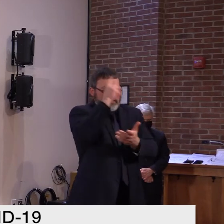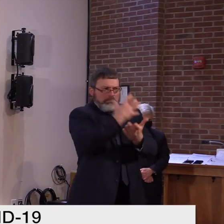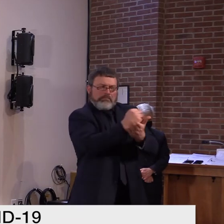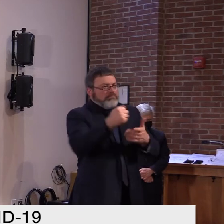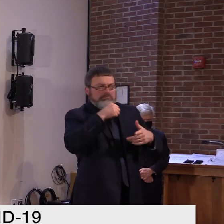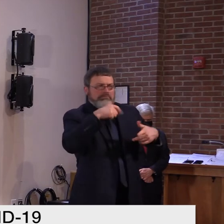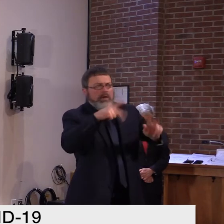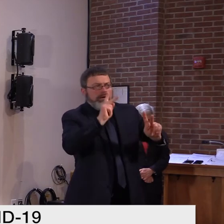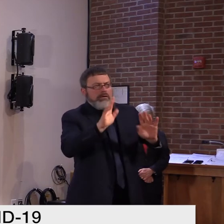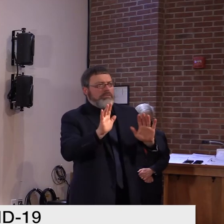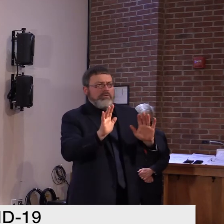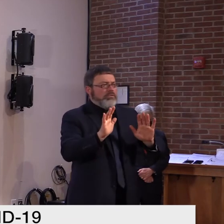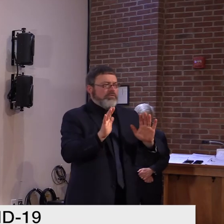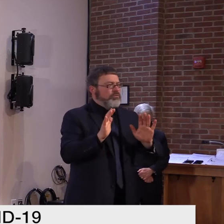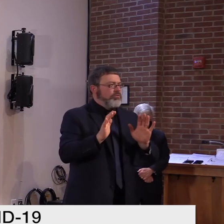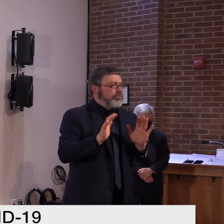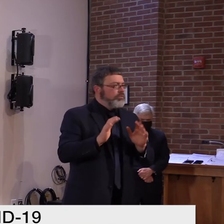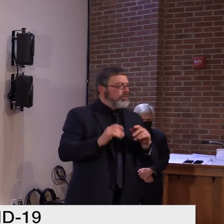Thank you, Governor.